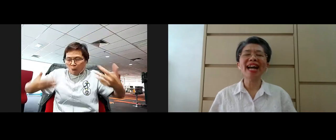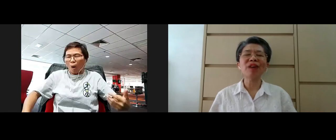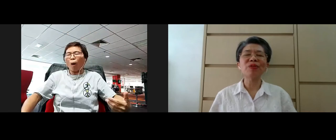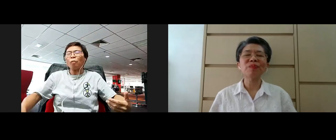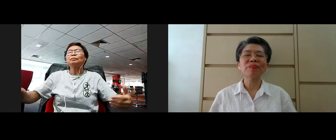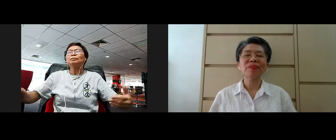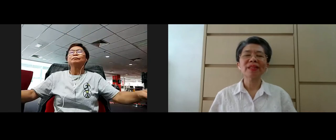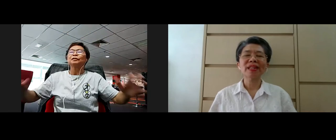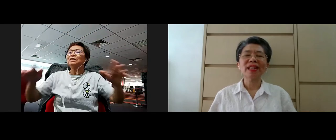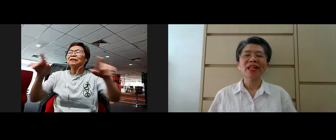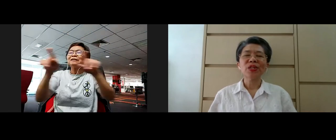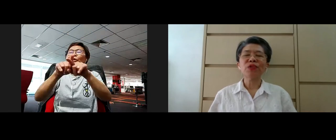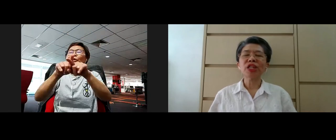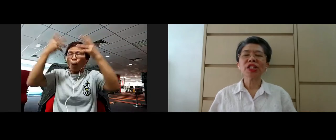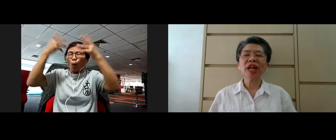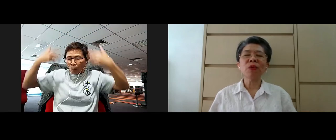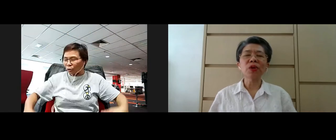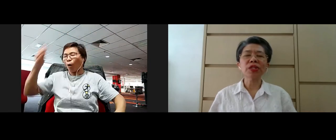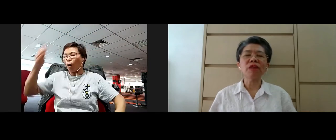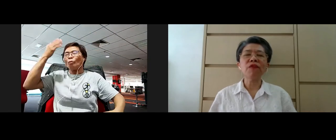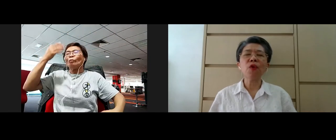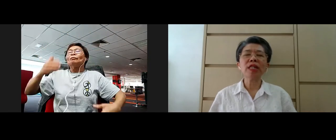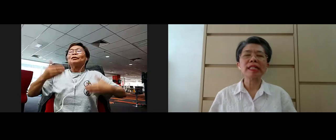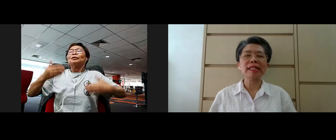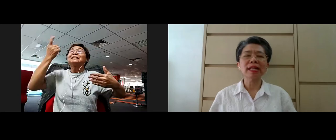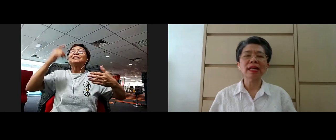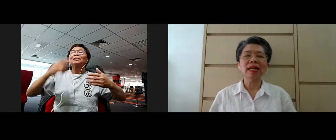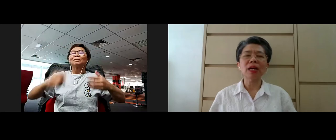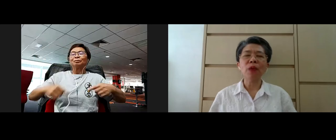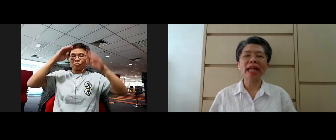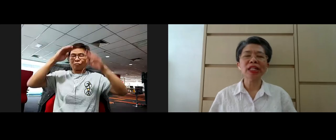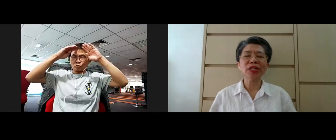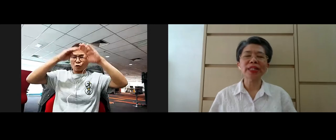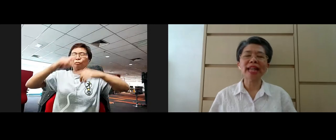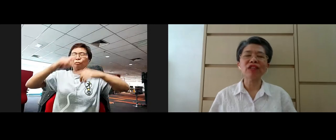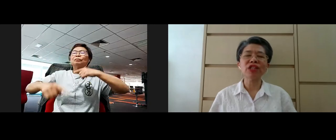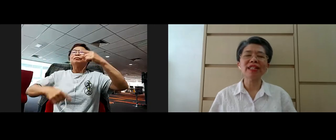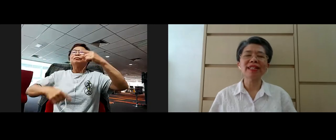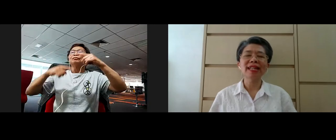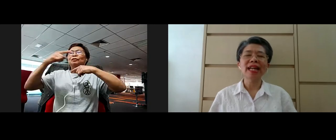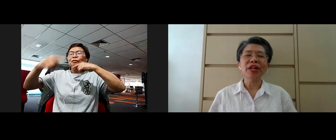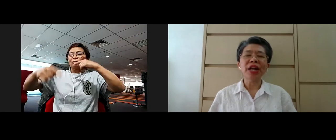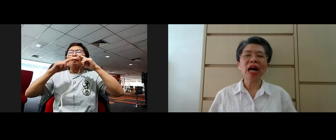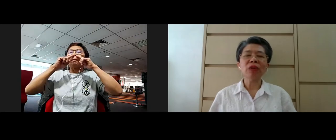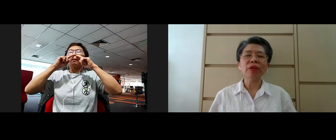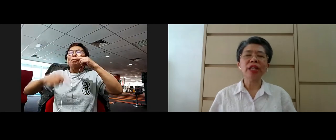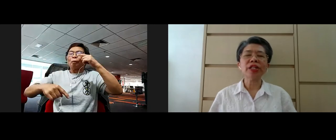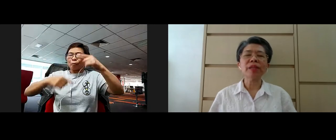right now. So, just now was a focus, awareness or attention. Now, it is